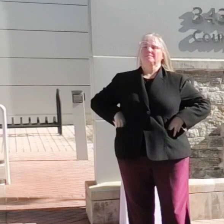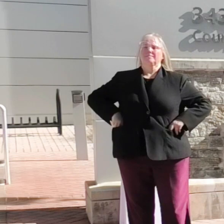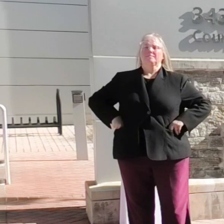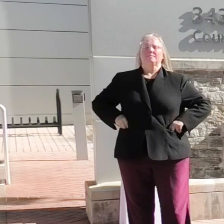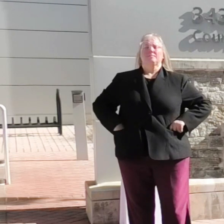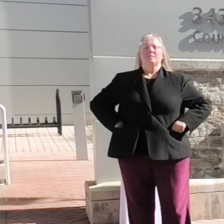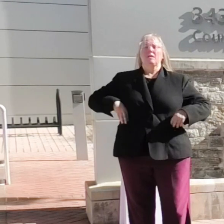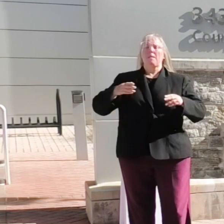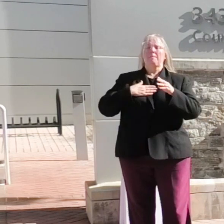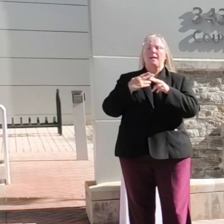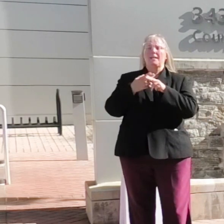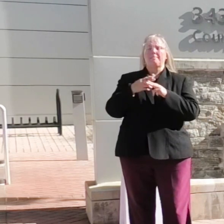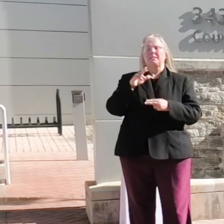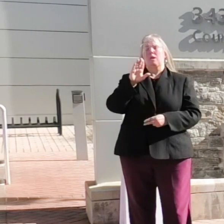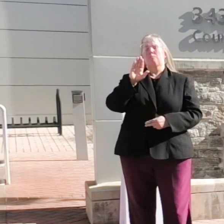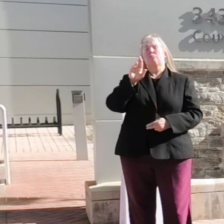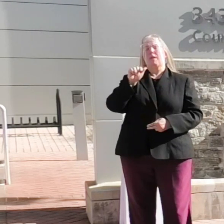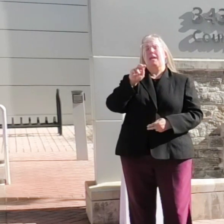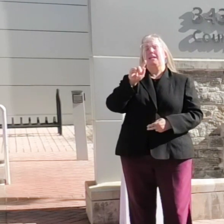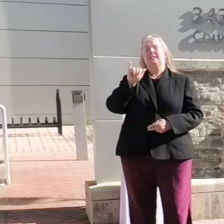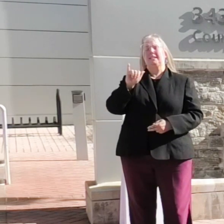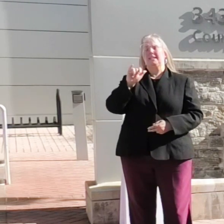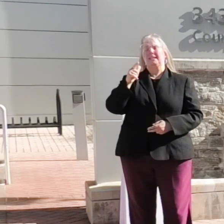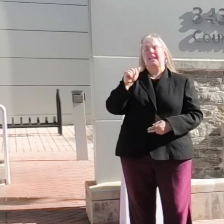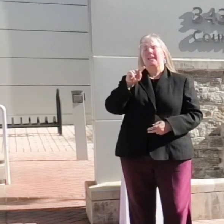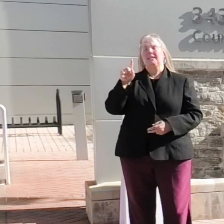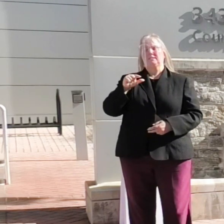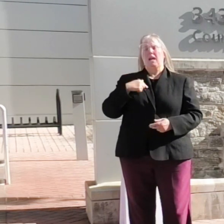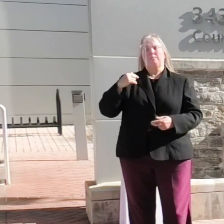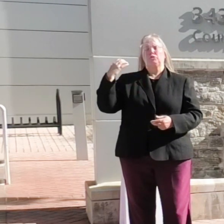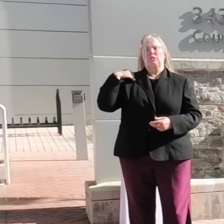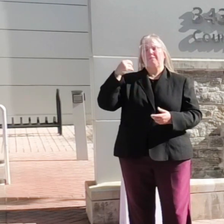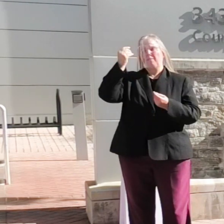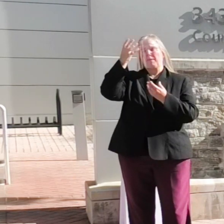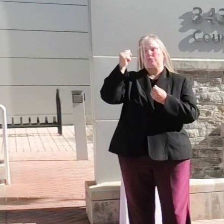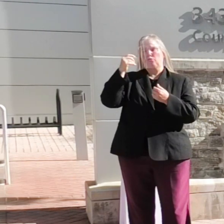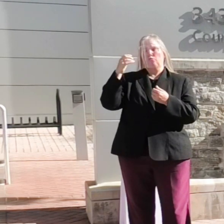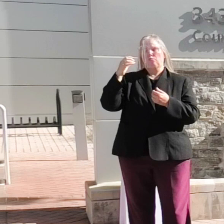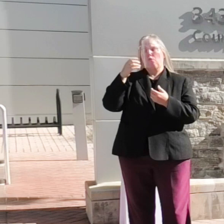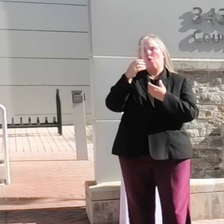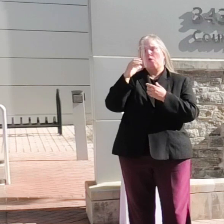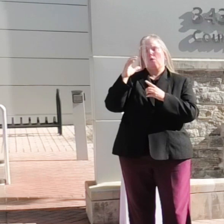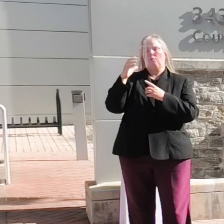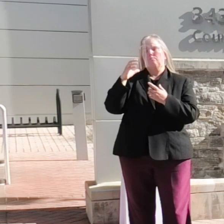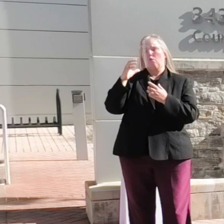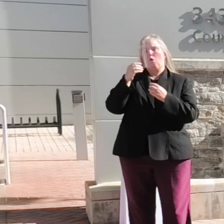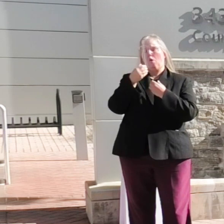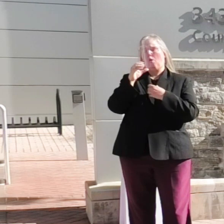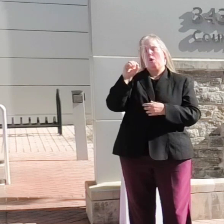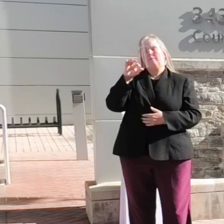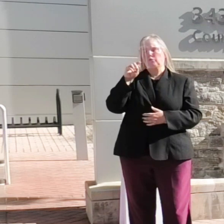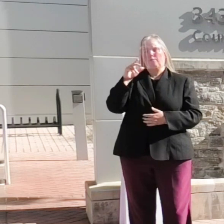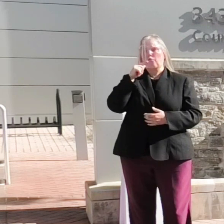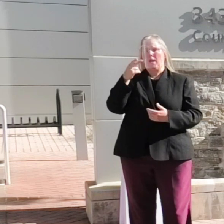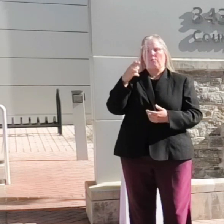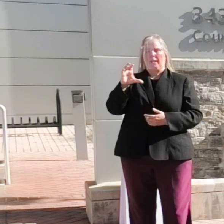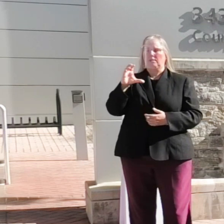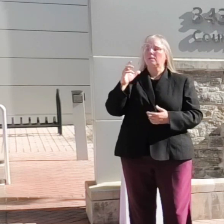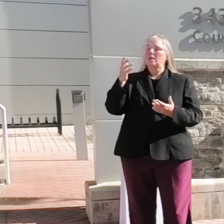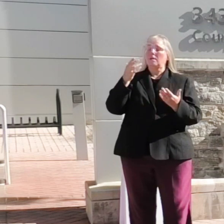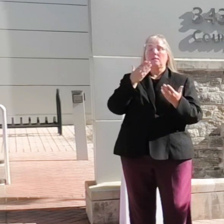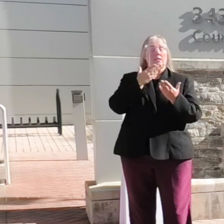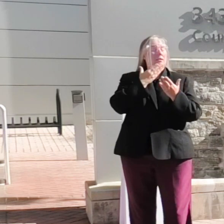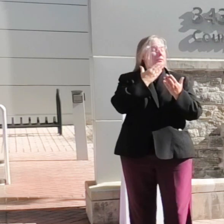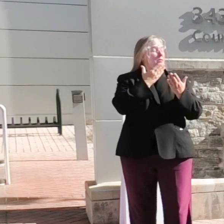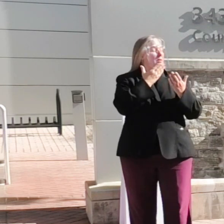My name is Brandi Gans and I'm the Chief Information Officer for Howard County. Today, thanks to the leadership of County